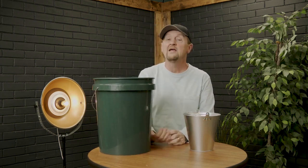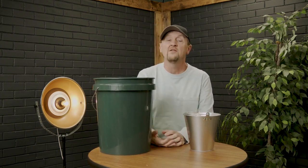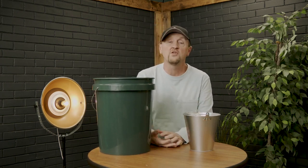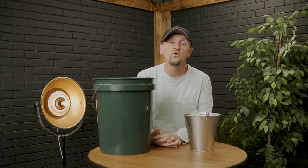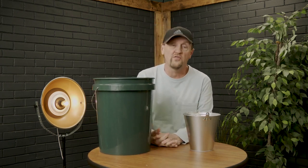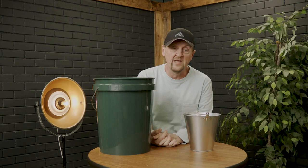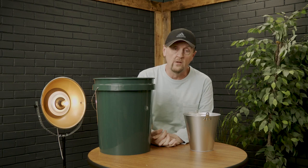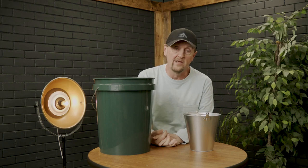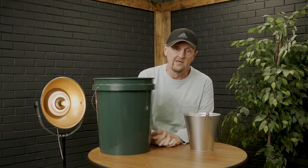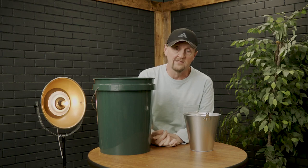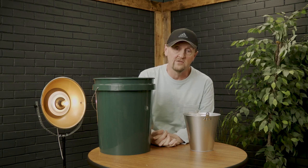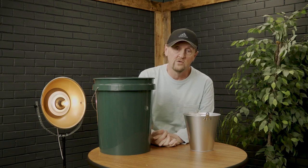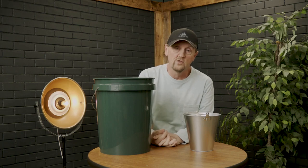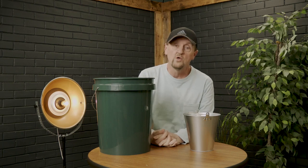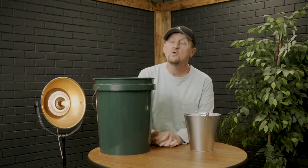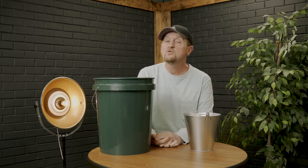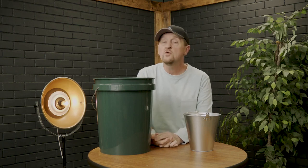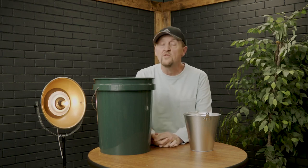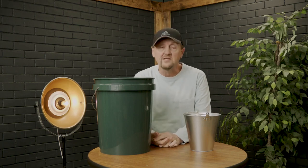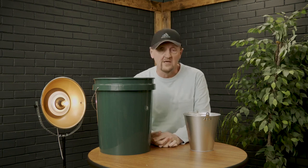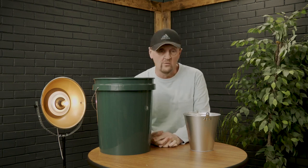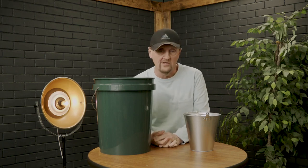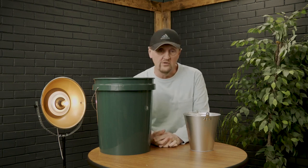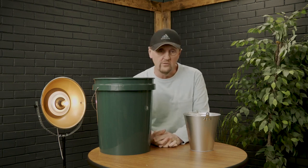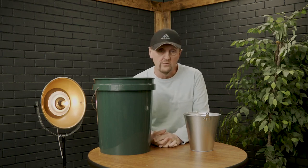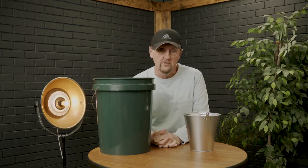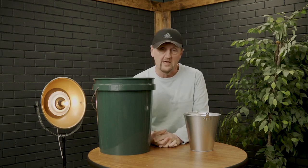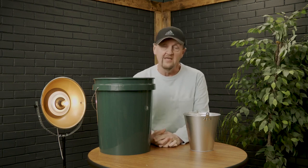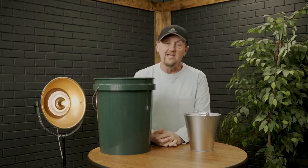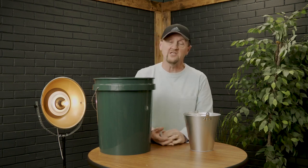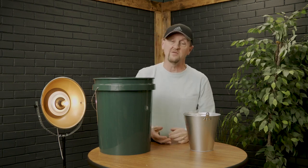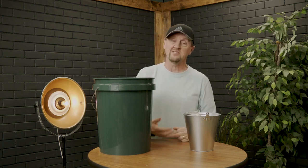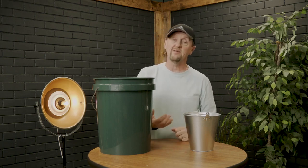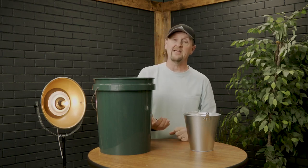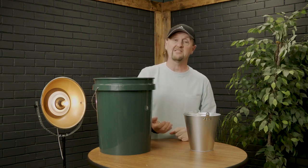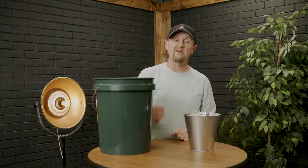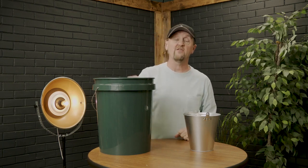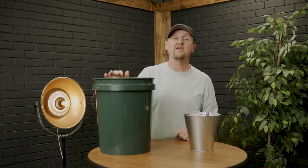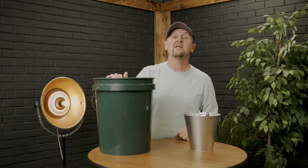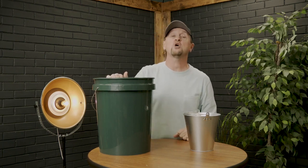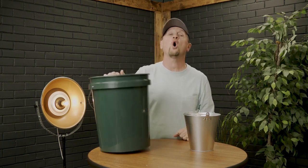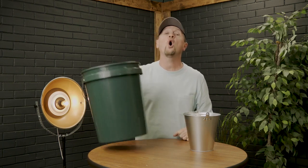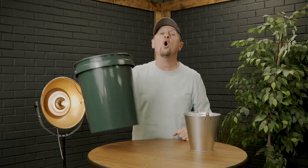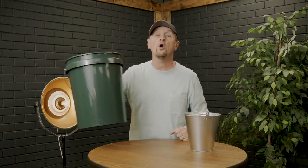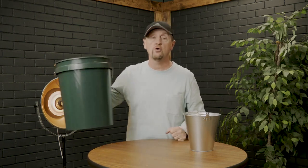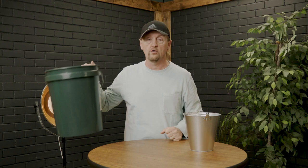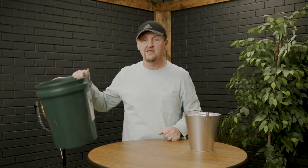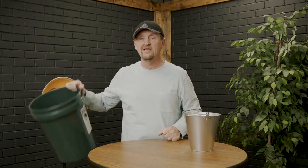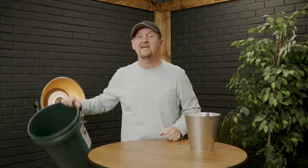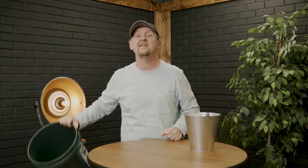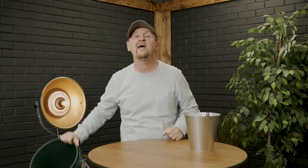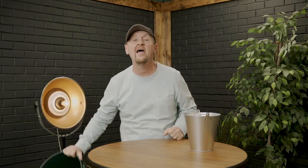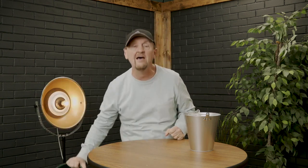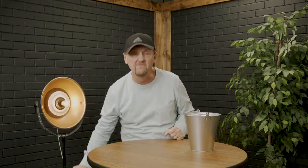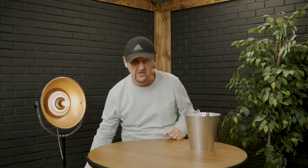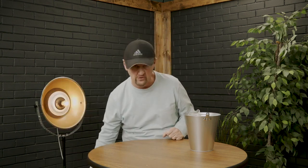who think like us who do things like we do okay it's when somebody's different and it's harder and heavier